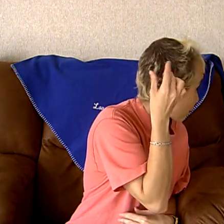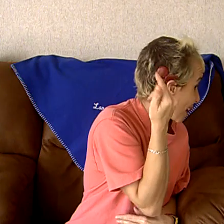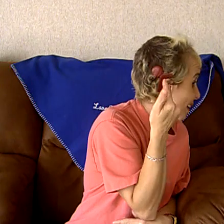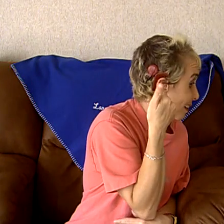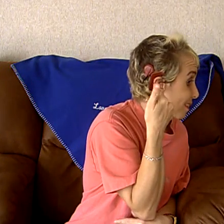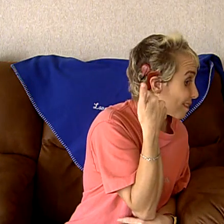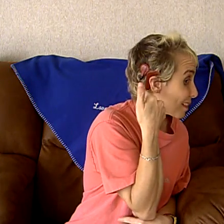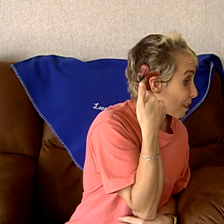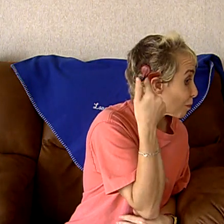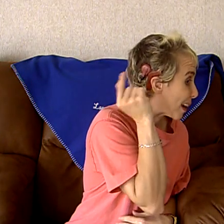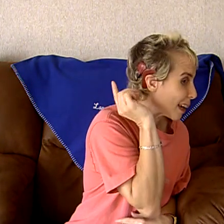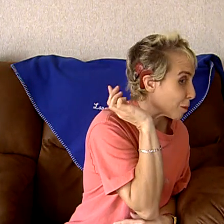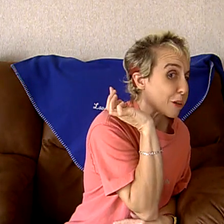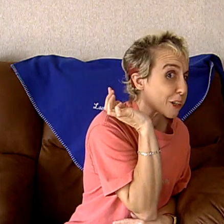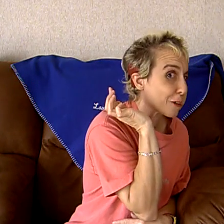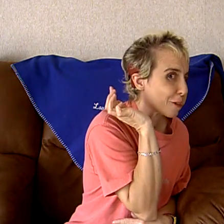magnet can stick to my head. Pretty cool.